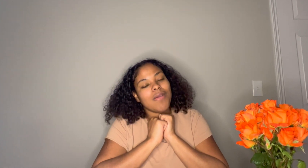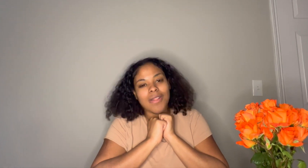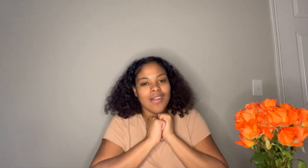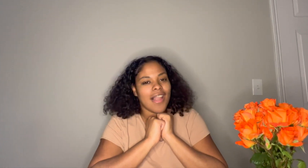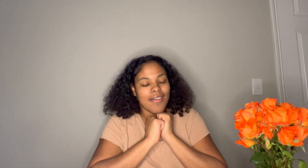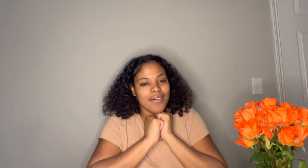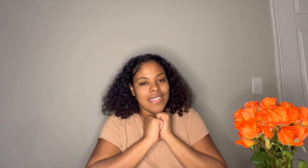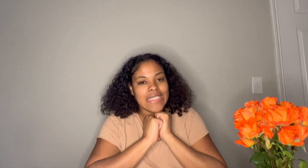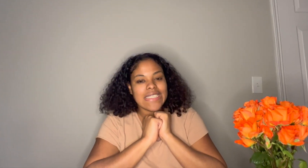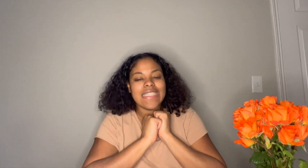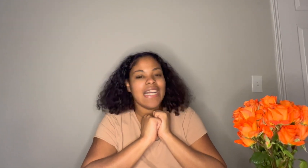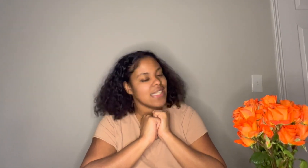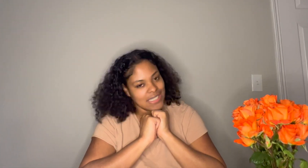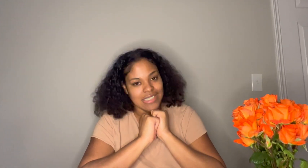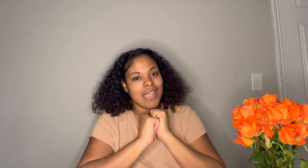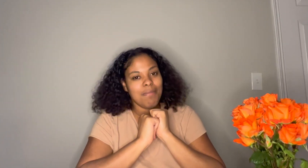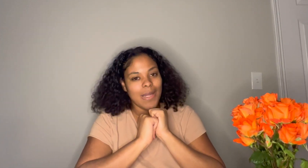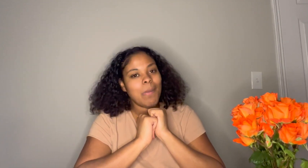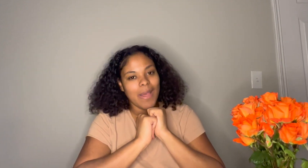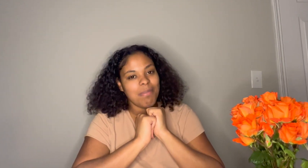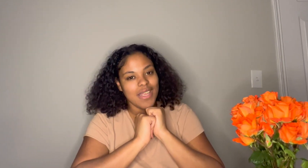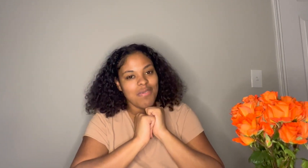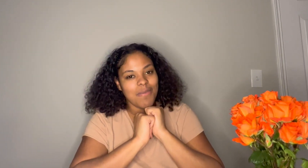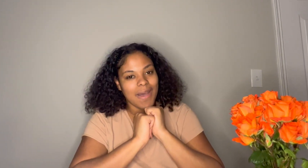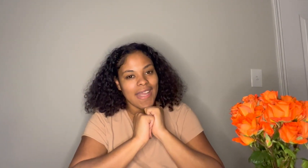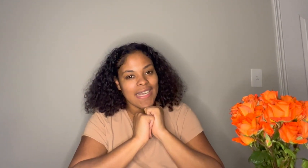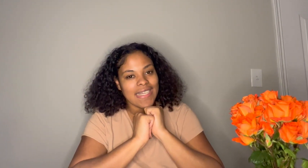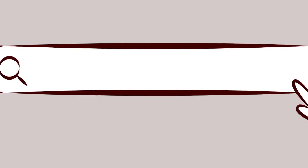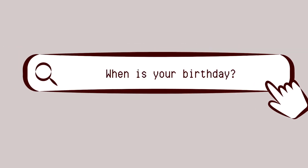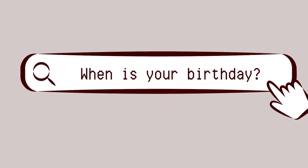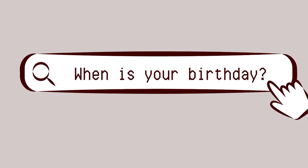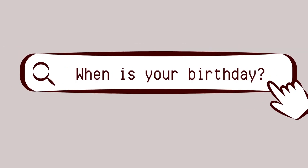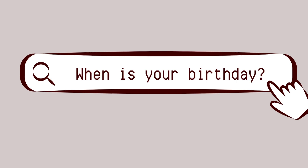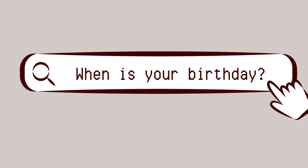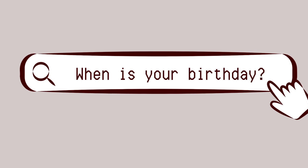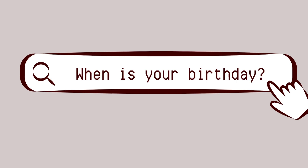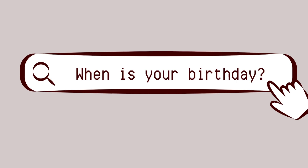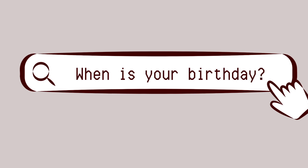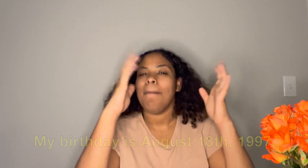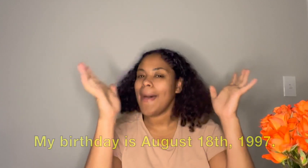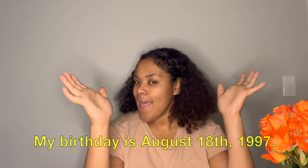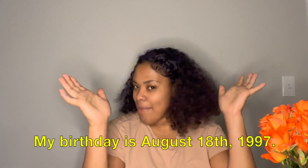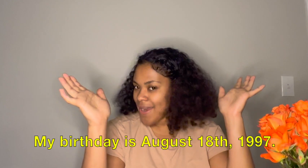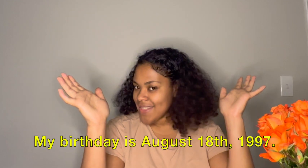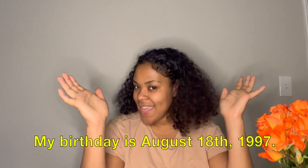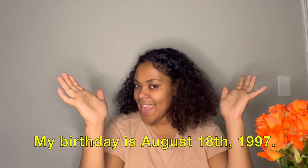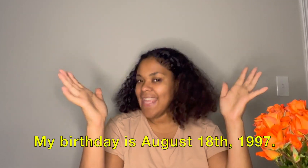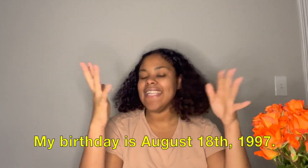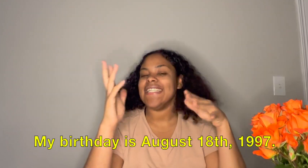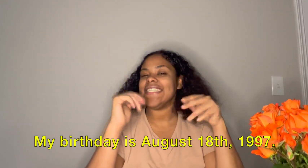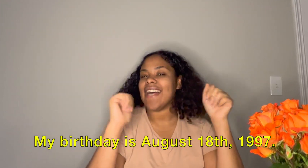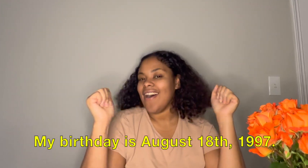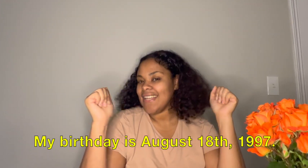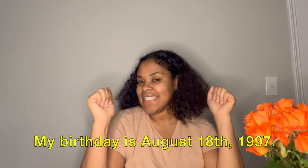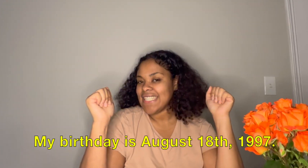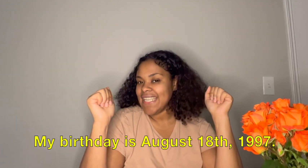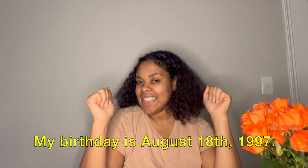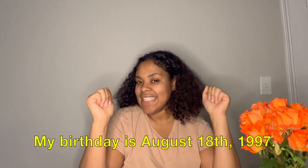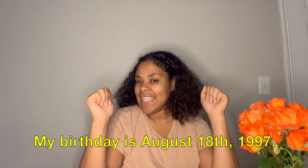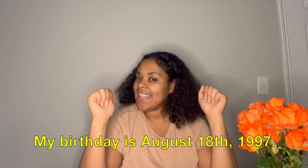with their loud noises that is a big pet peeve of mine when is your birthday my birthday is August 18th